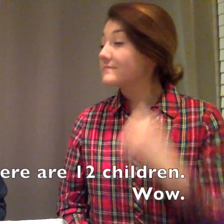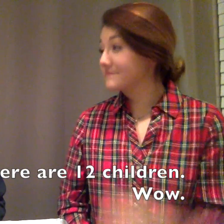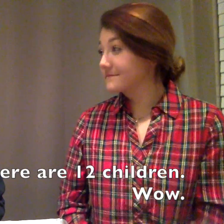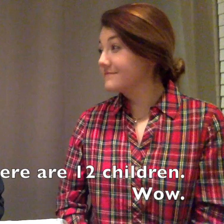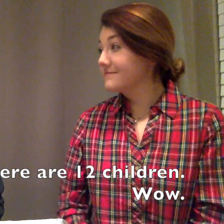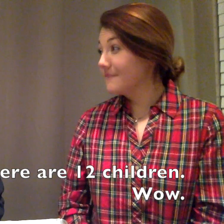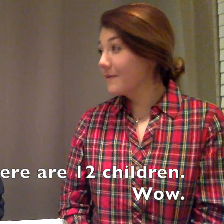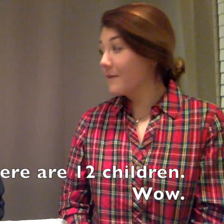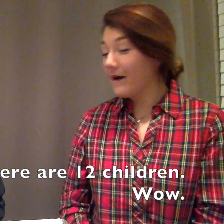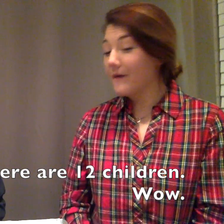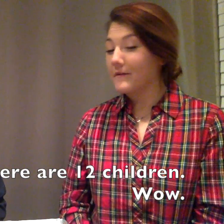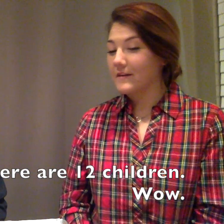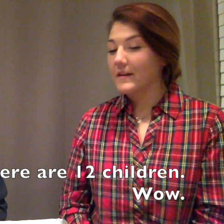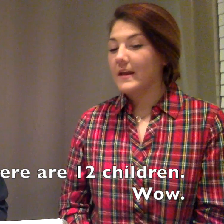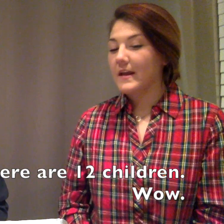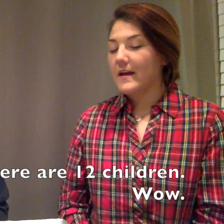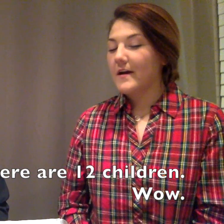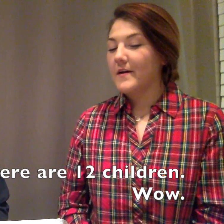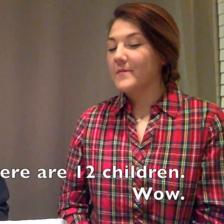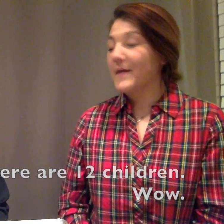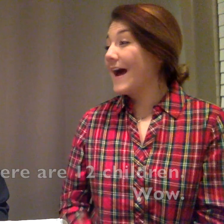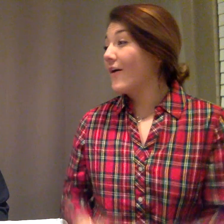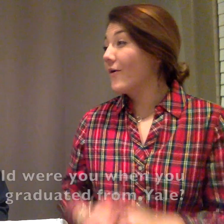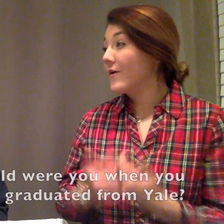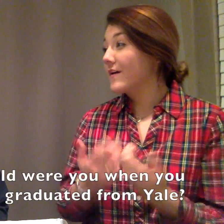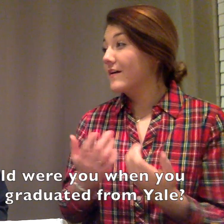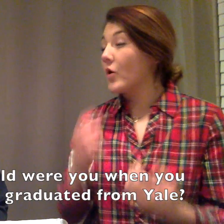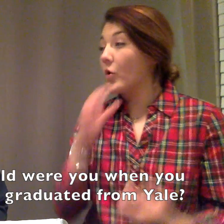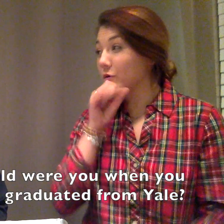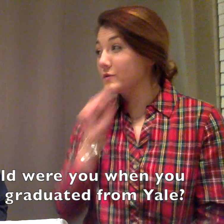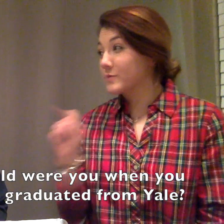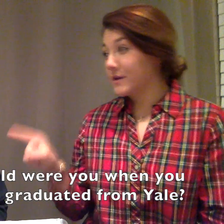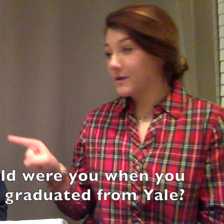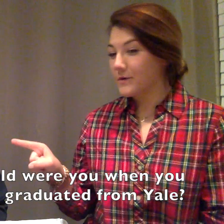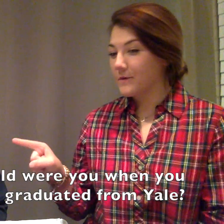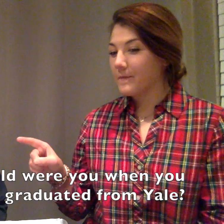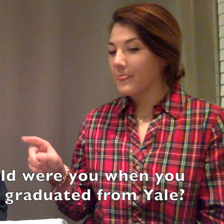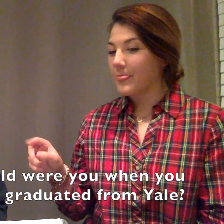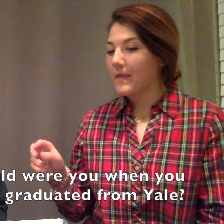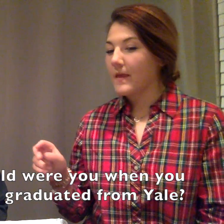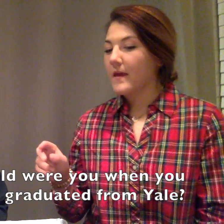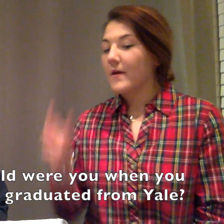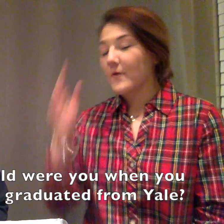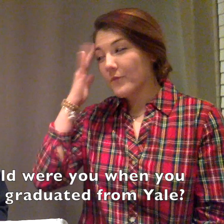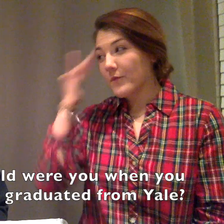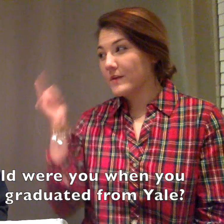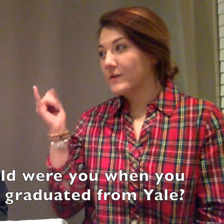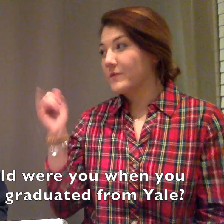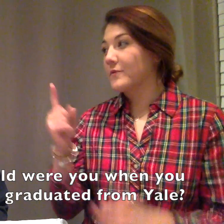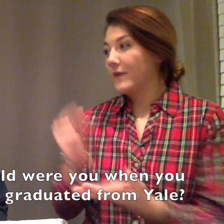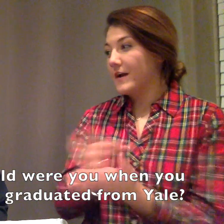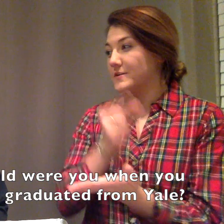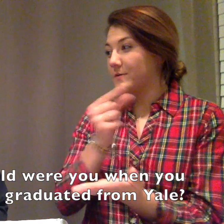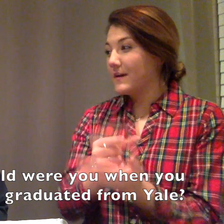Wow. How old were you when you graduated